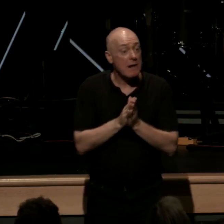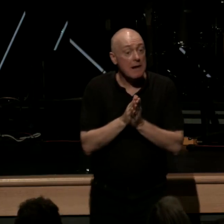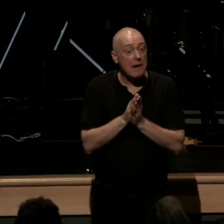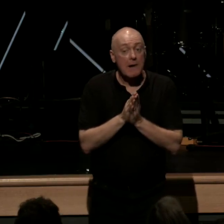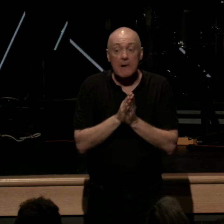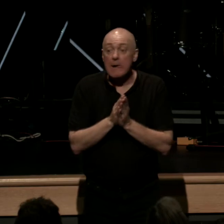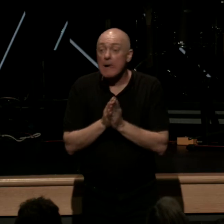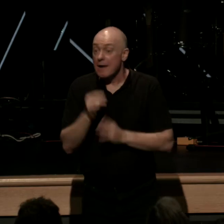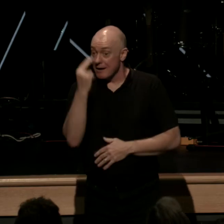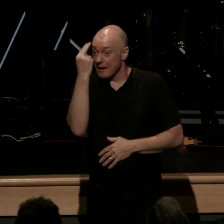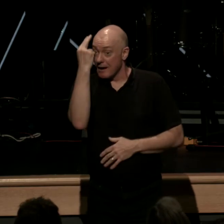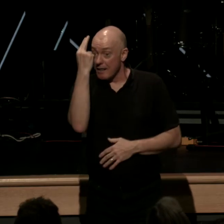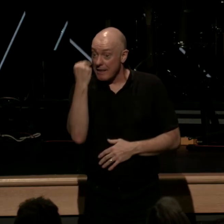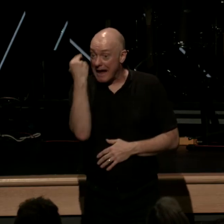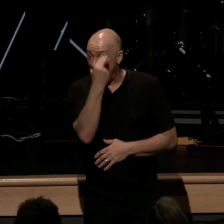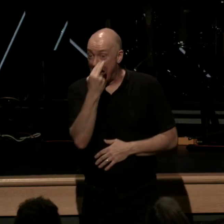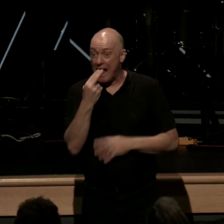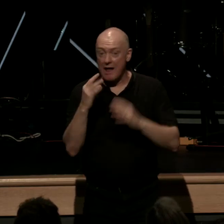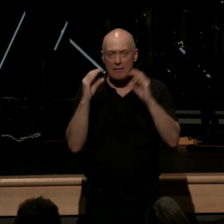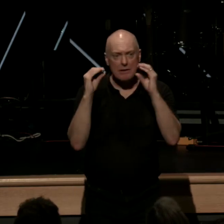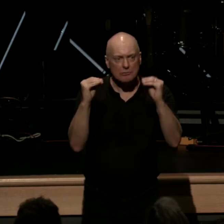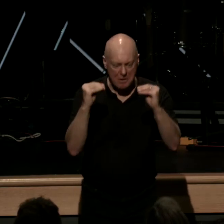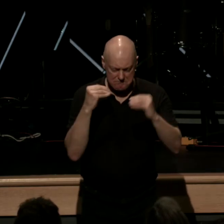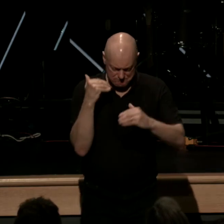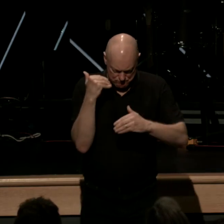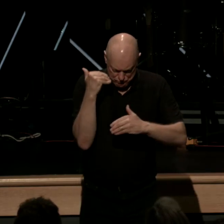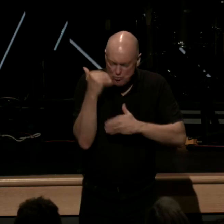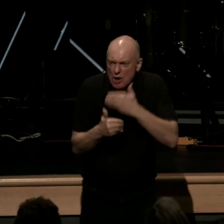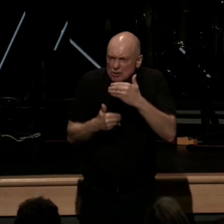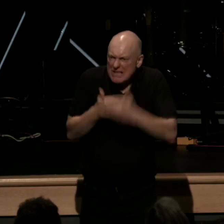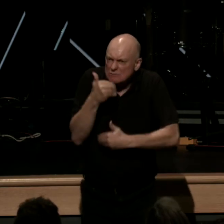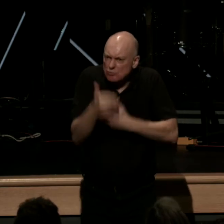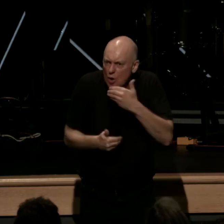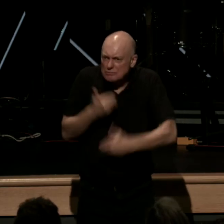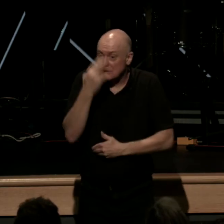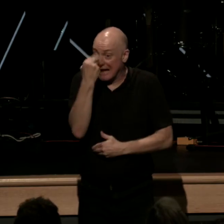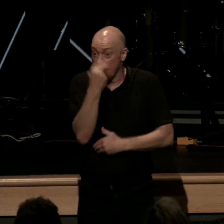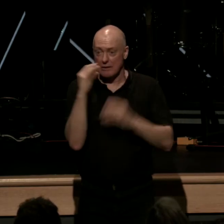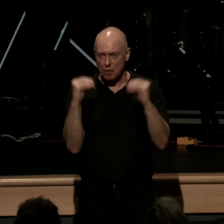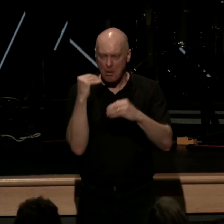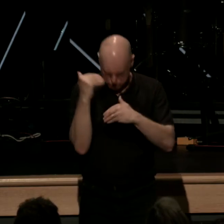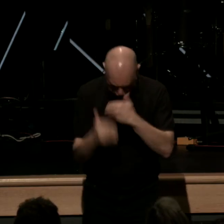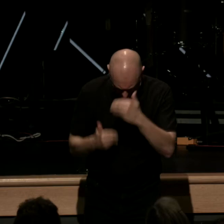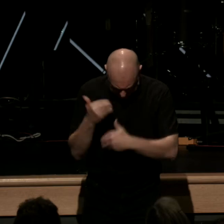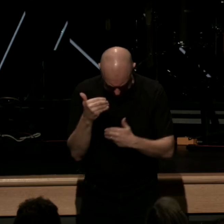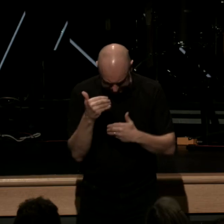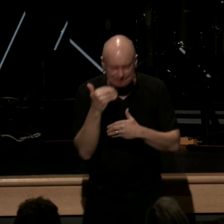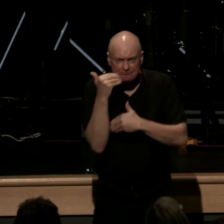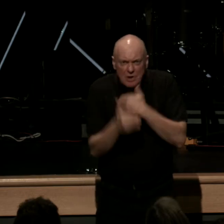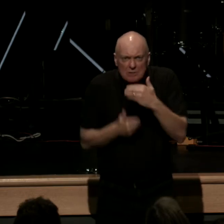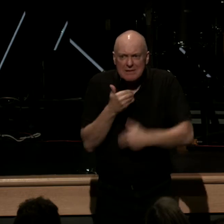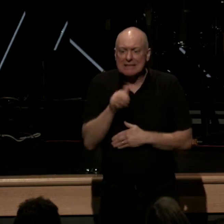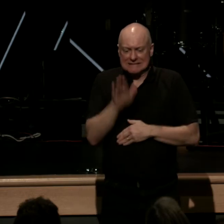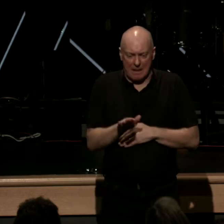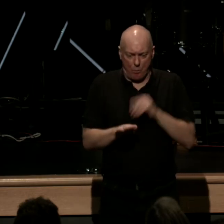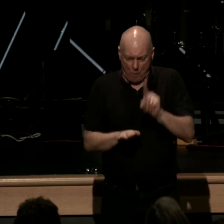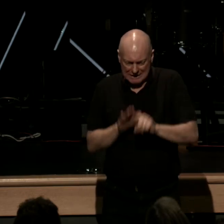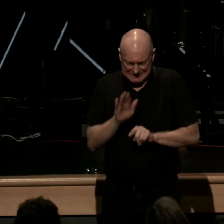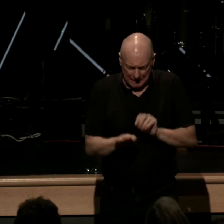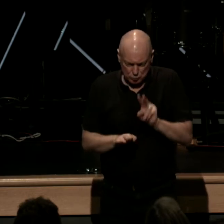Rome had taught a piecemeal salvation okay now think about that a piecemeal salvation here's step one of salvation we gotta do this step two to be